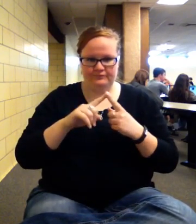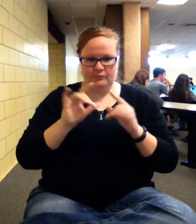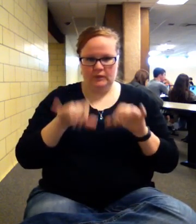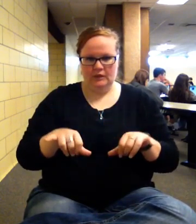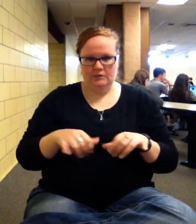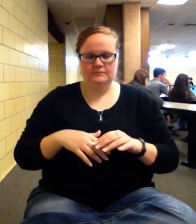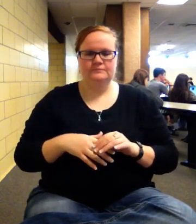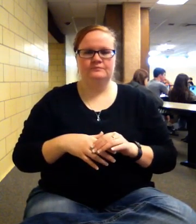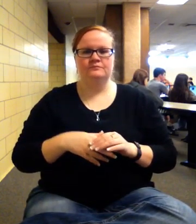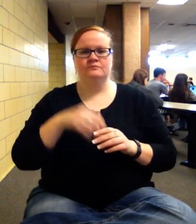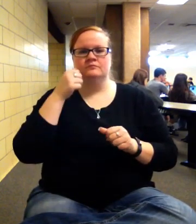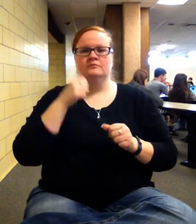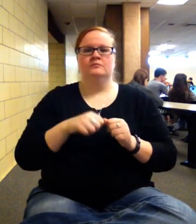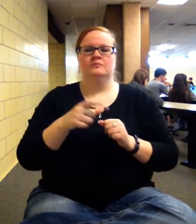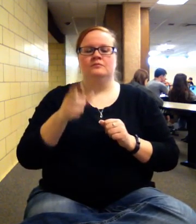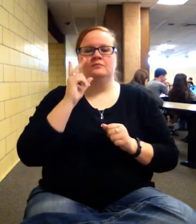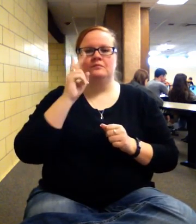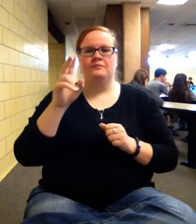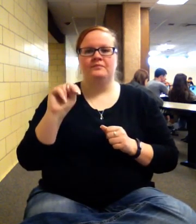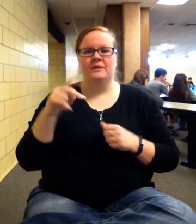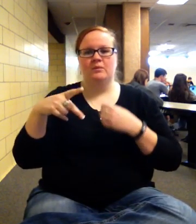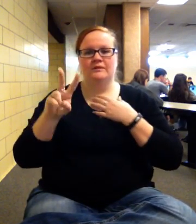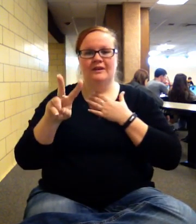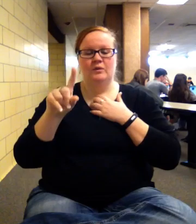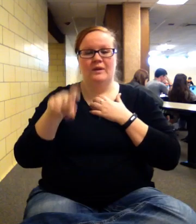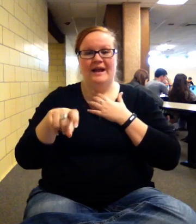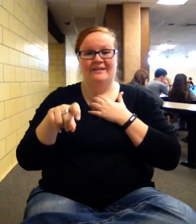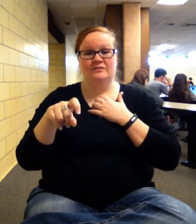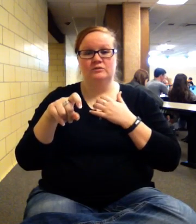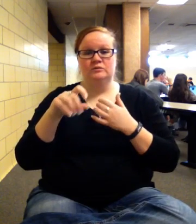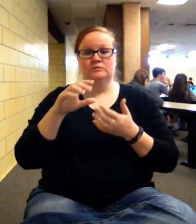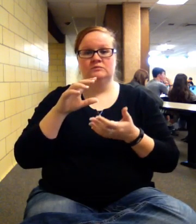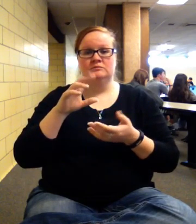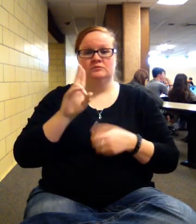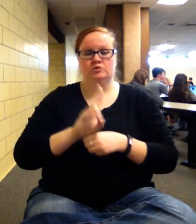Remember, when you see net present value, you have to hit CET to get it to calculate.